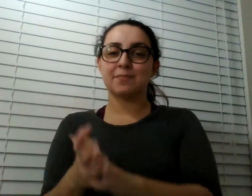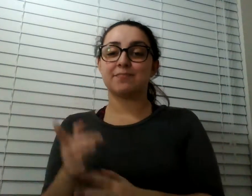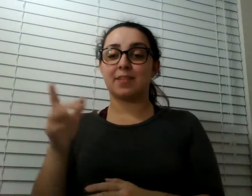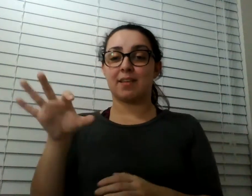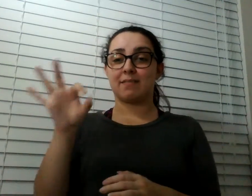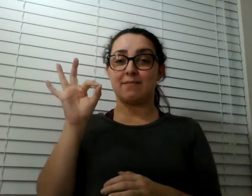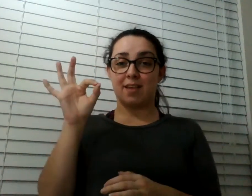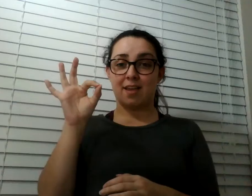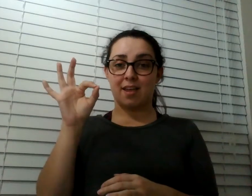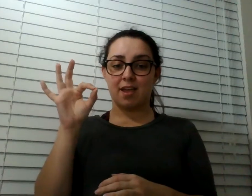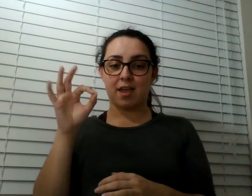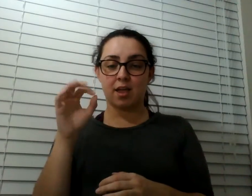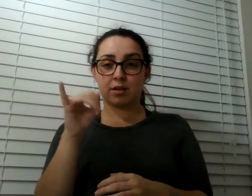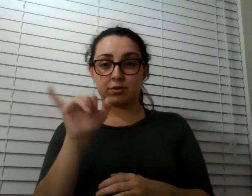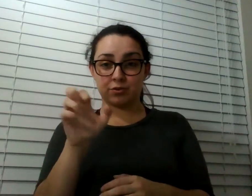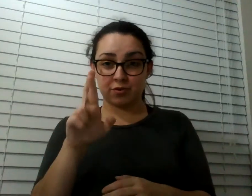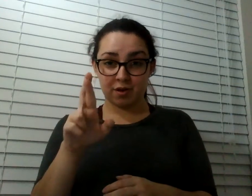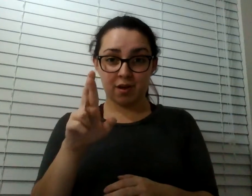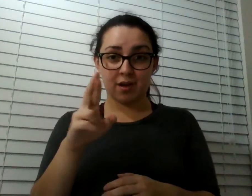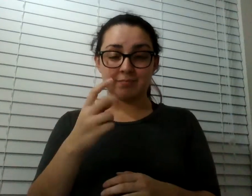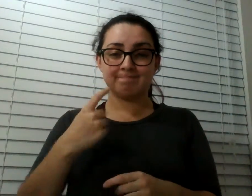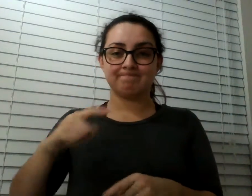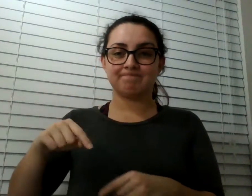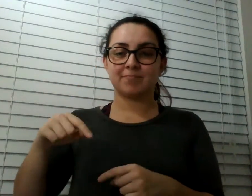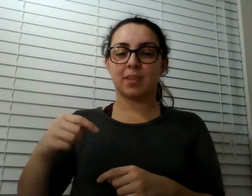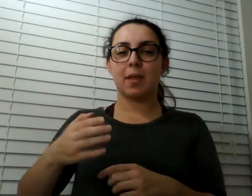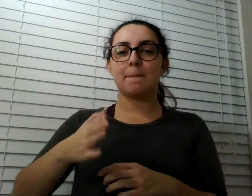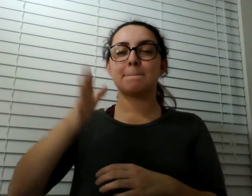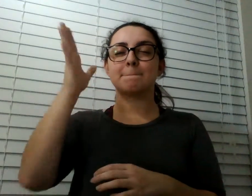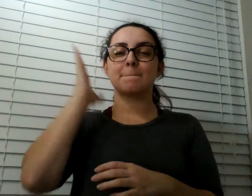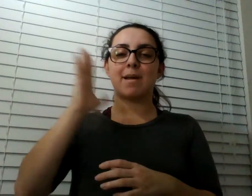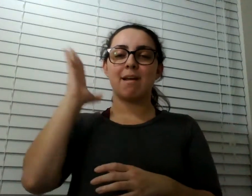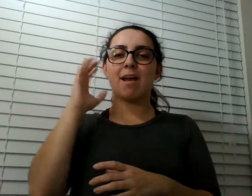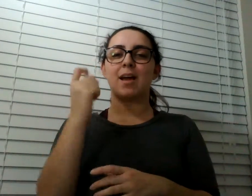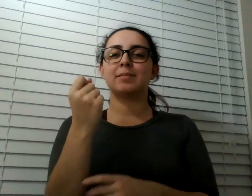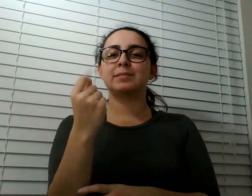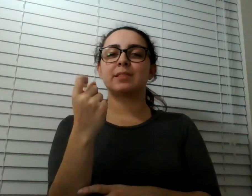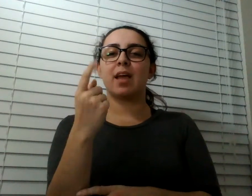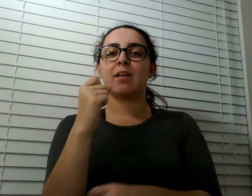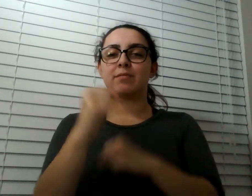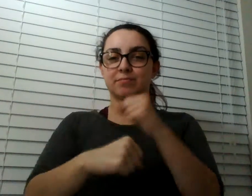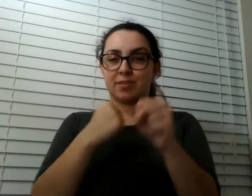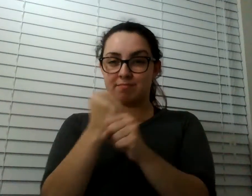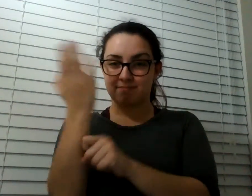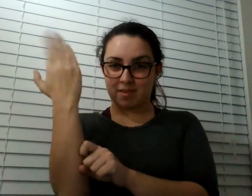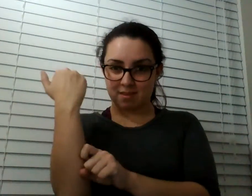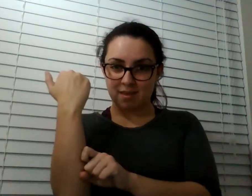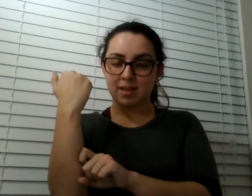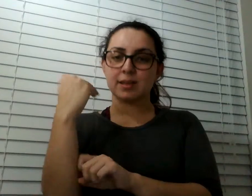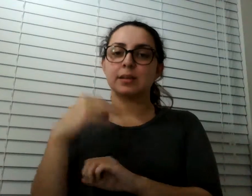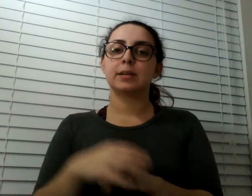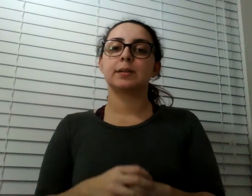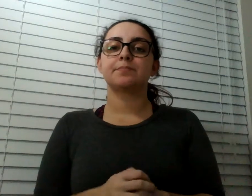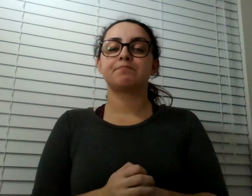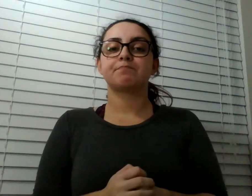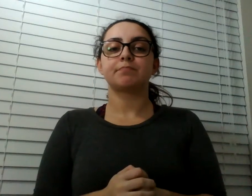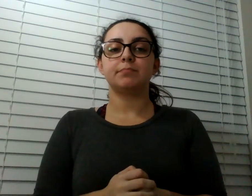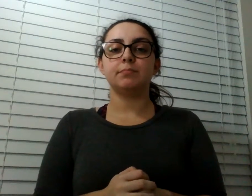11 years ago. This was 11 years ago? Yeah, so the kids were, Reagan was five months pregnant and the kid she was pregnant with is Jasper. Well,